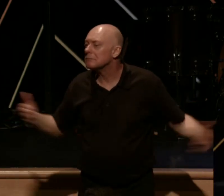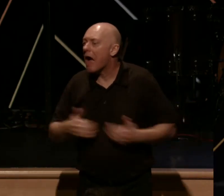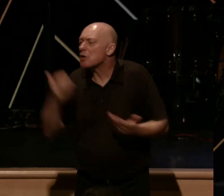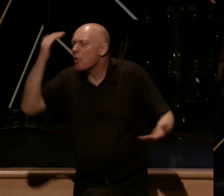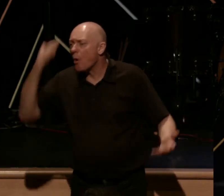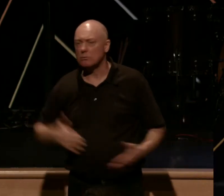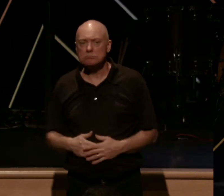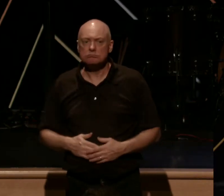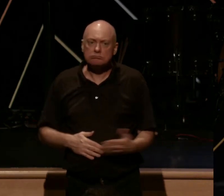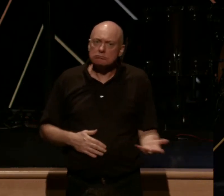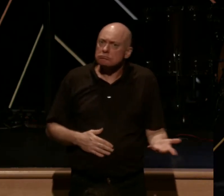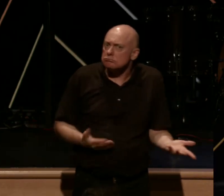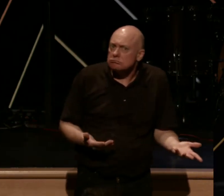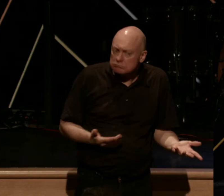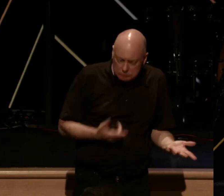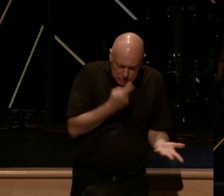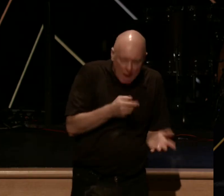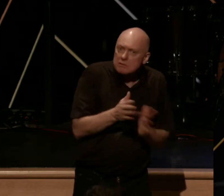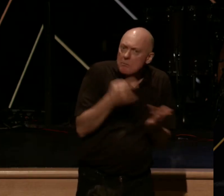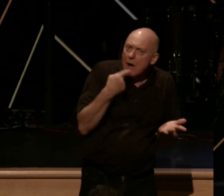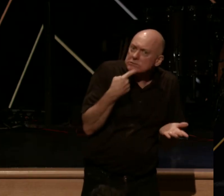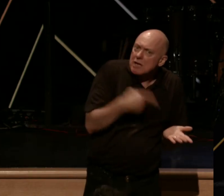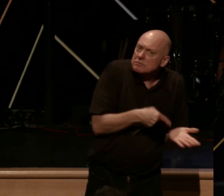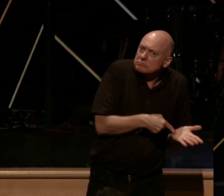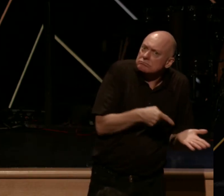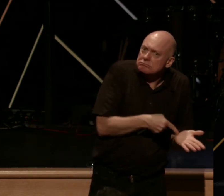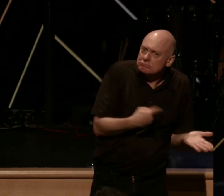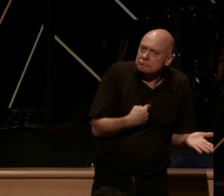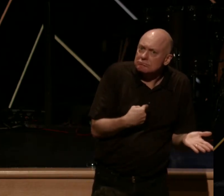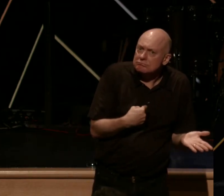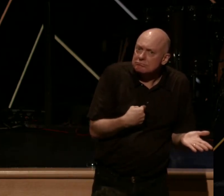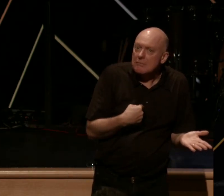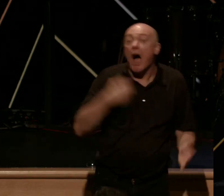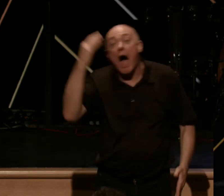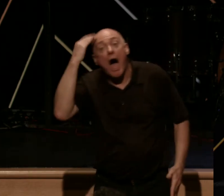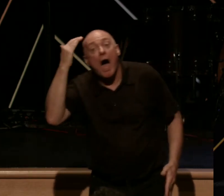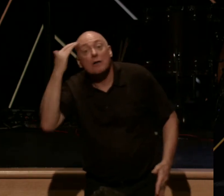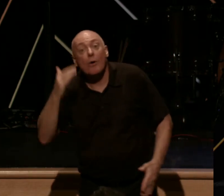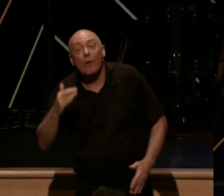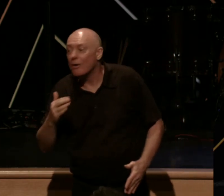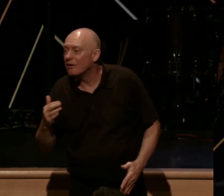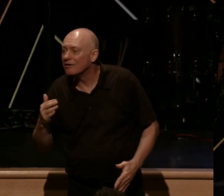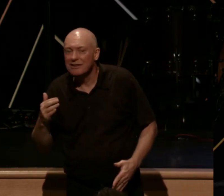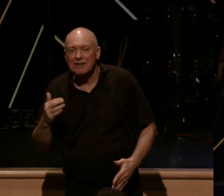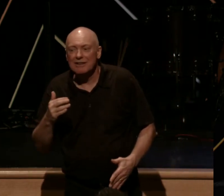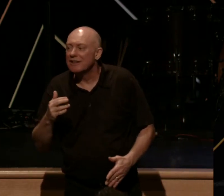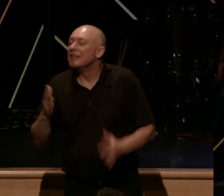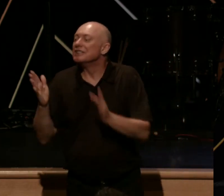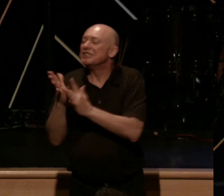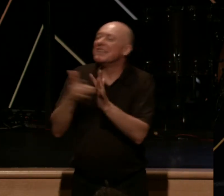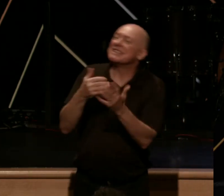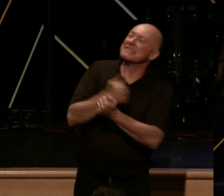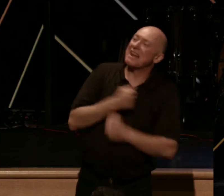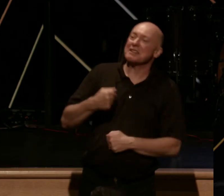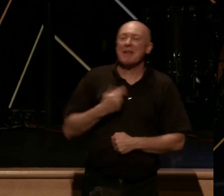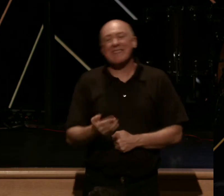You'd probably say, well, because it says so in the Bible, and I even know the song. What's the song? Jesus loves me, this I know for the